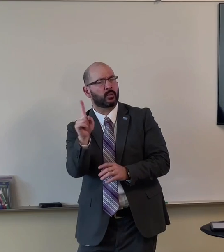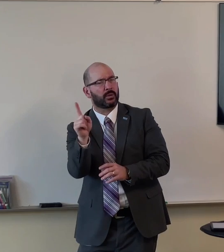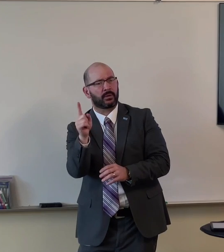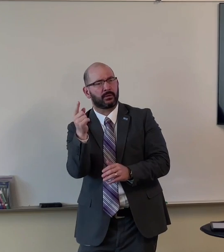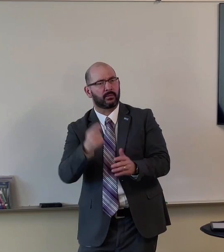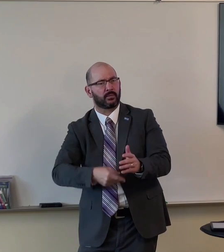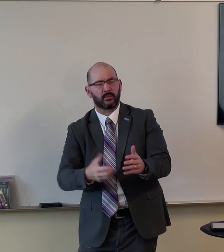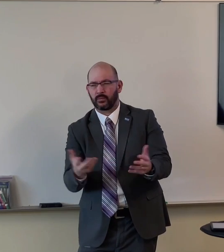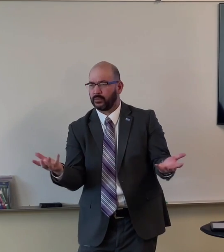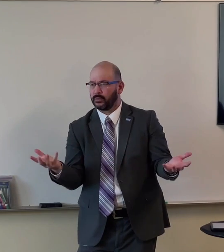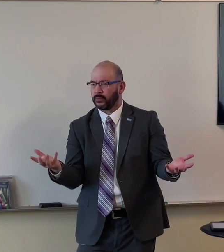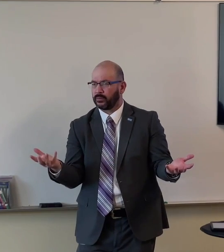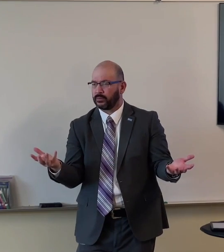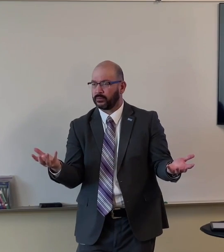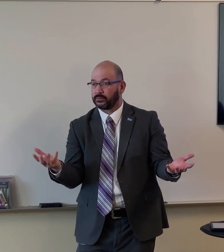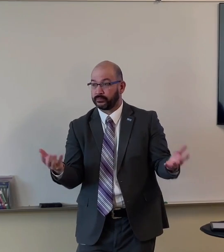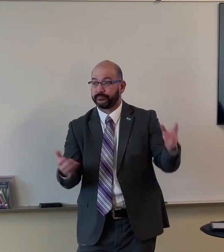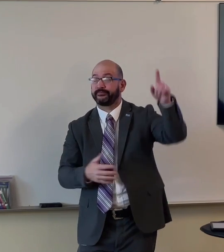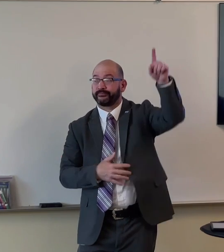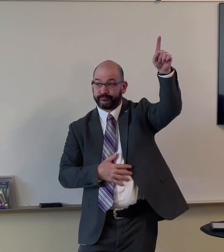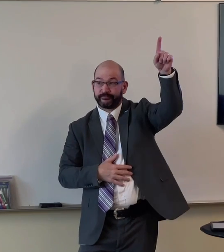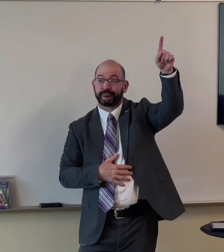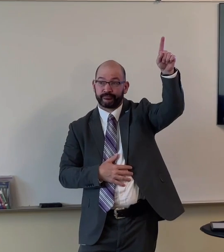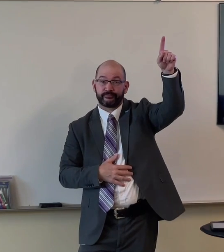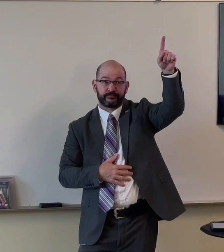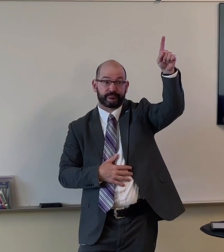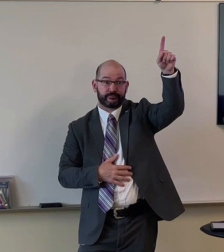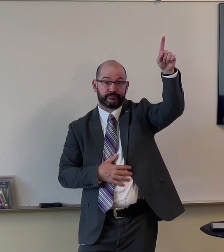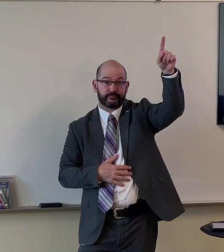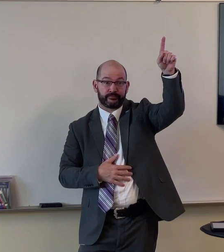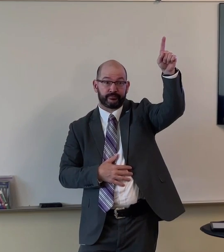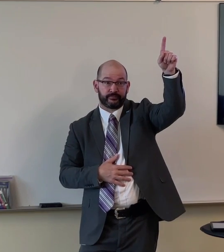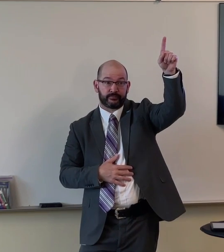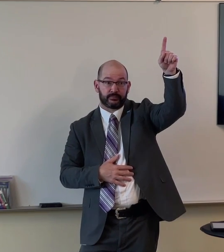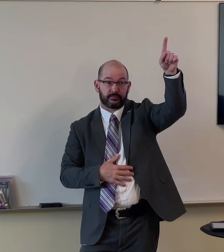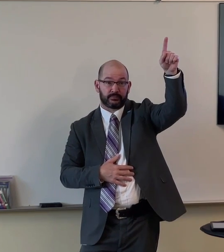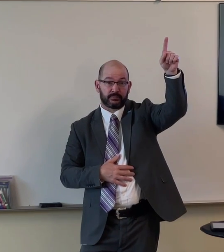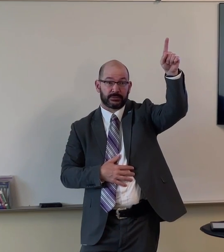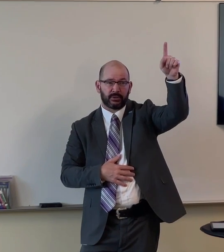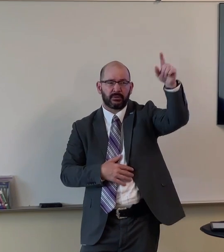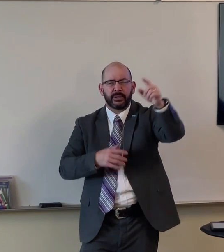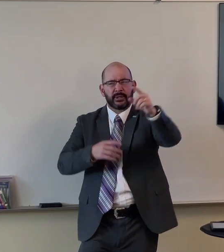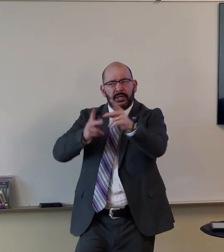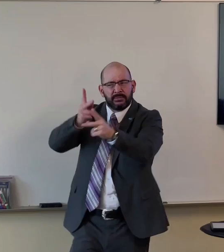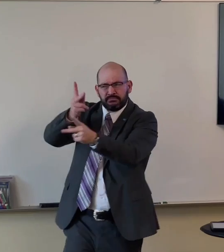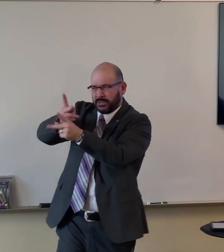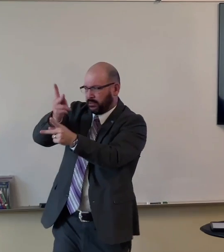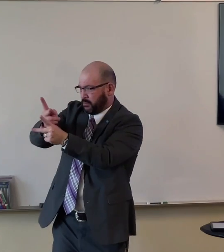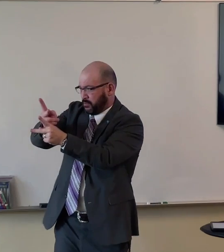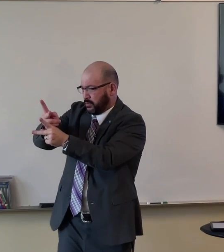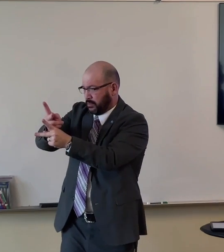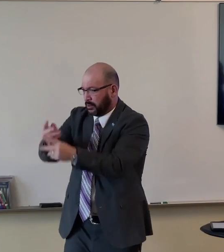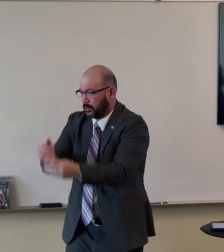belongs to where? Yeah, in heaven with God. So, be careful.